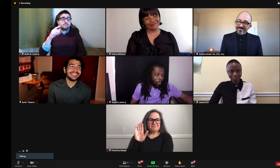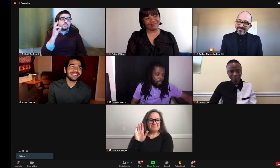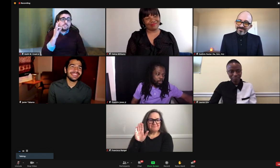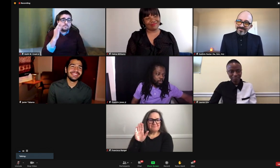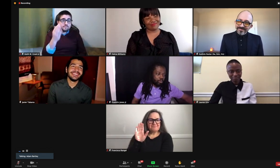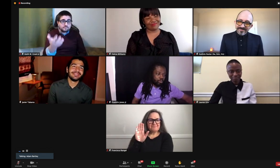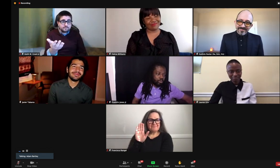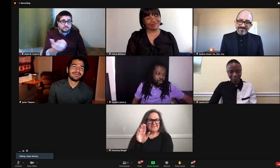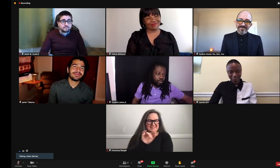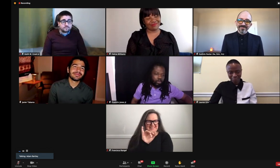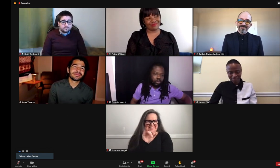Francisco?